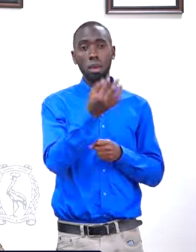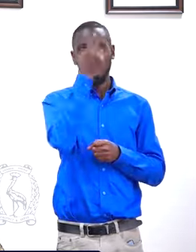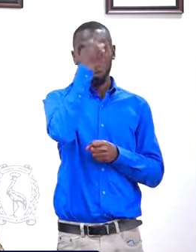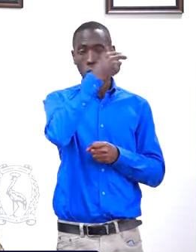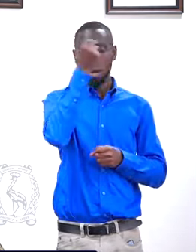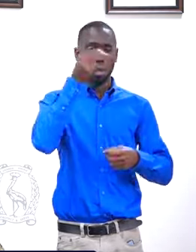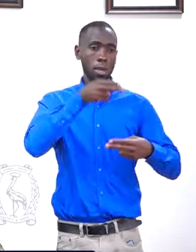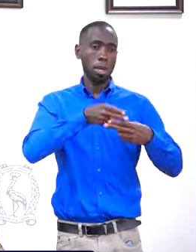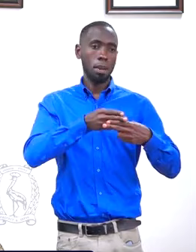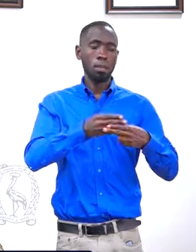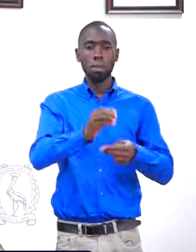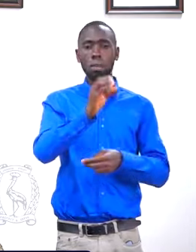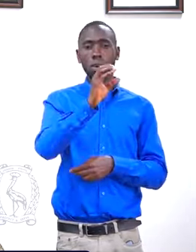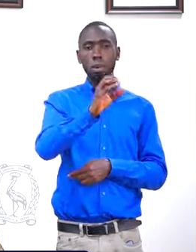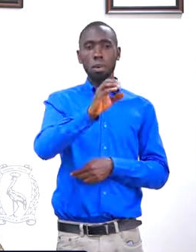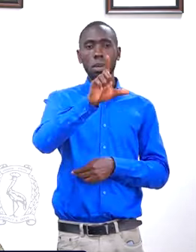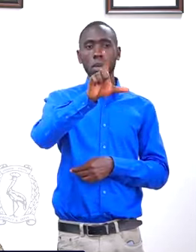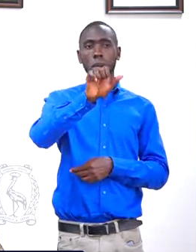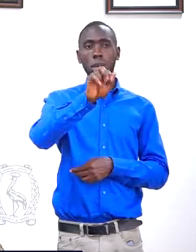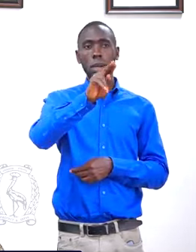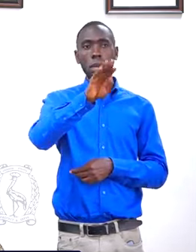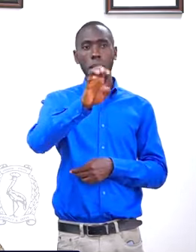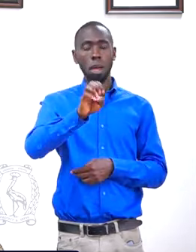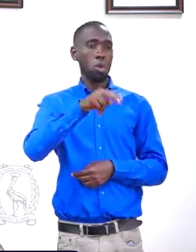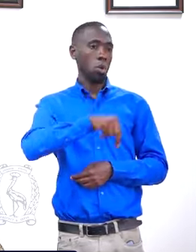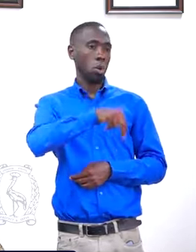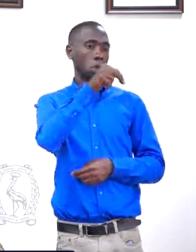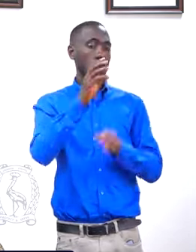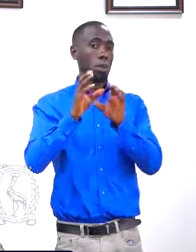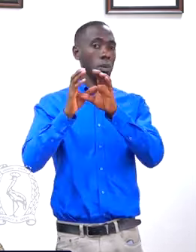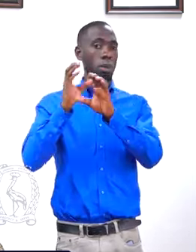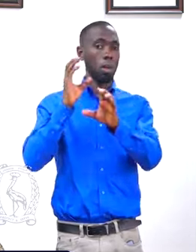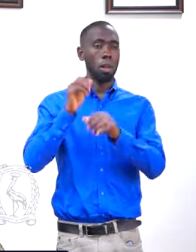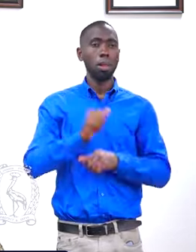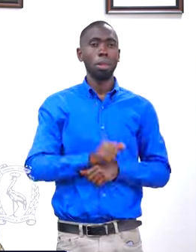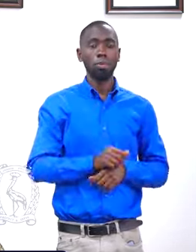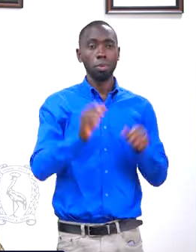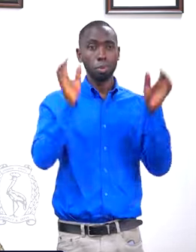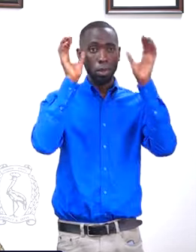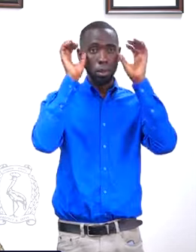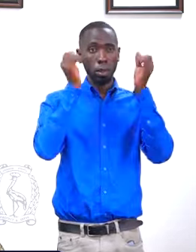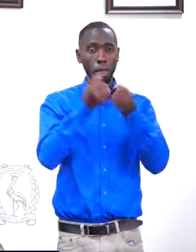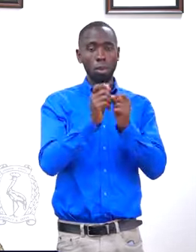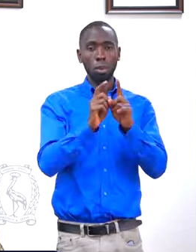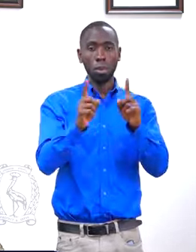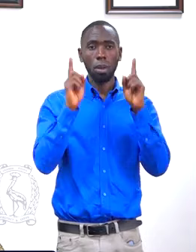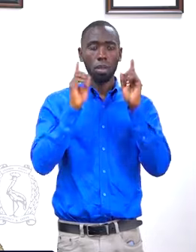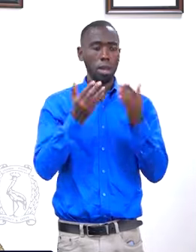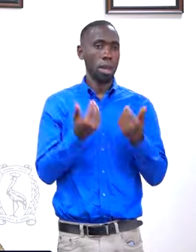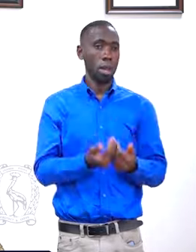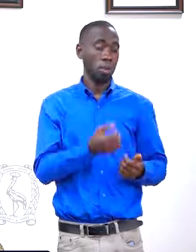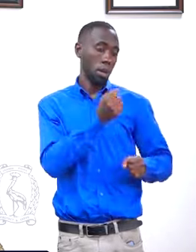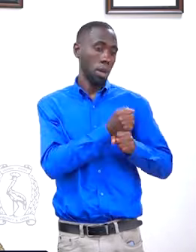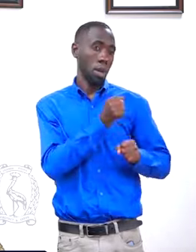at North Hall, Chambogo University. And then he remained with the victim.